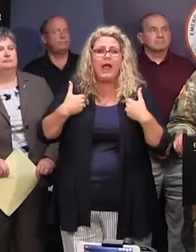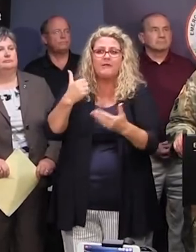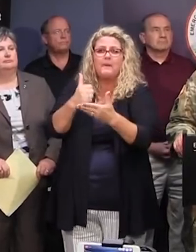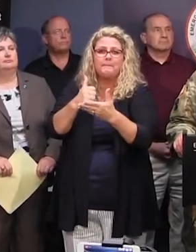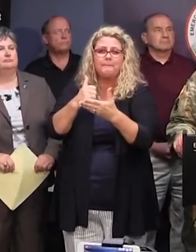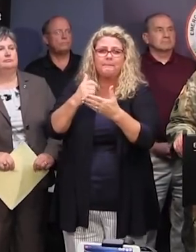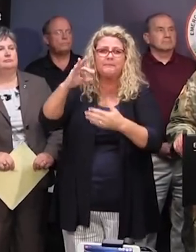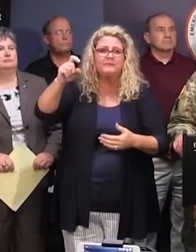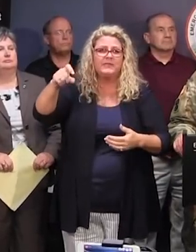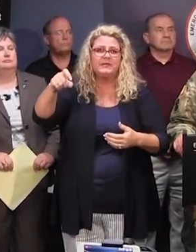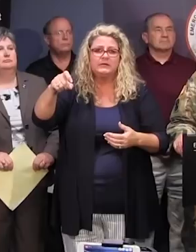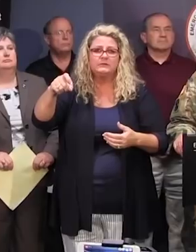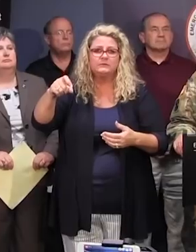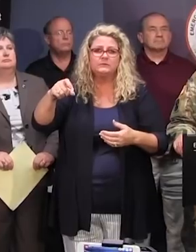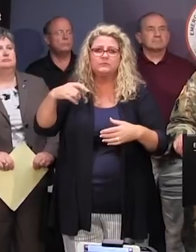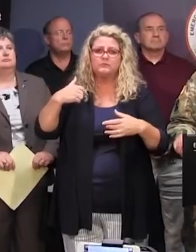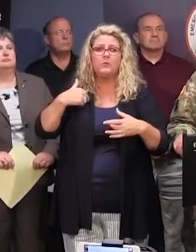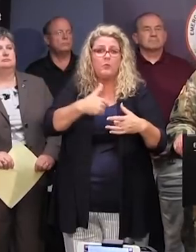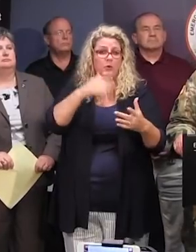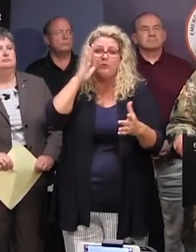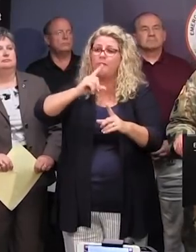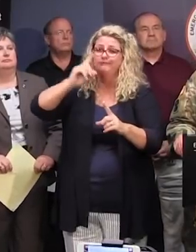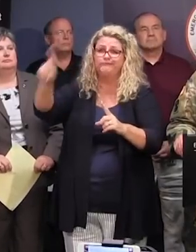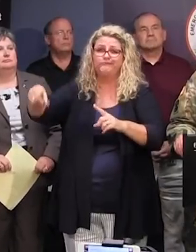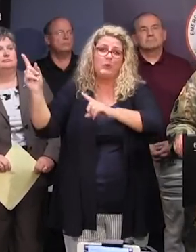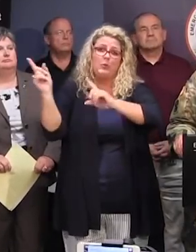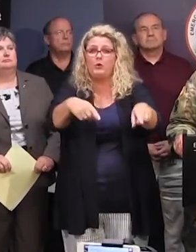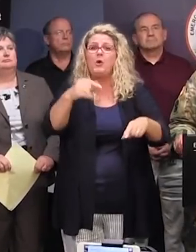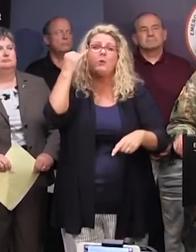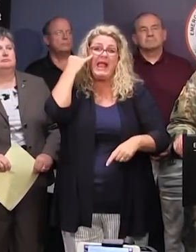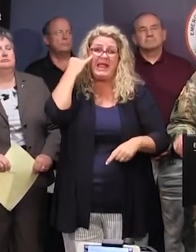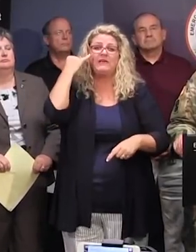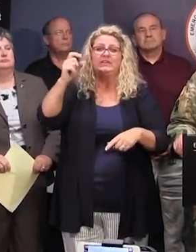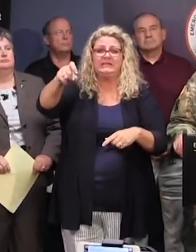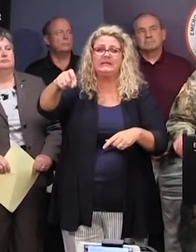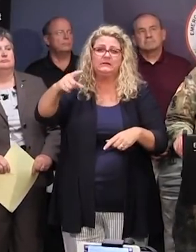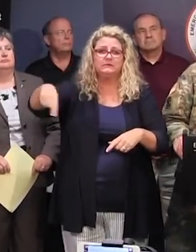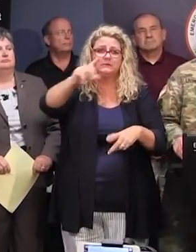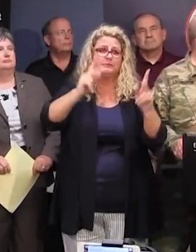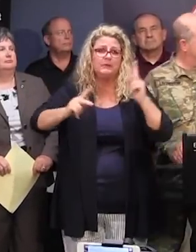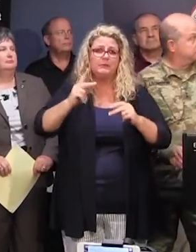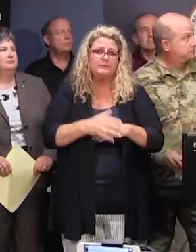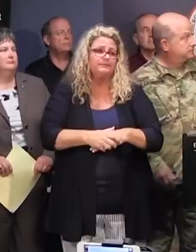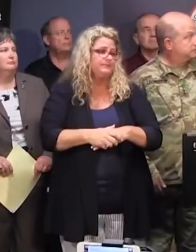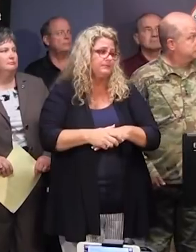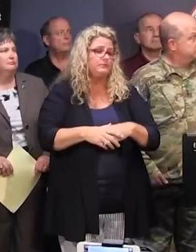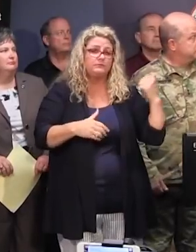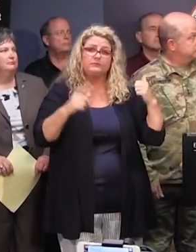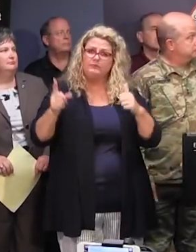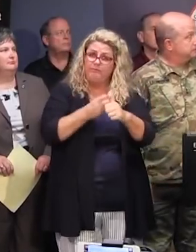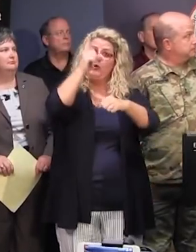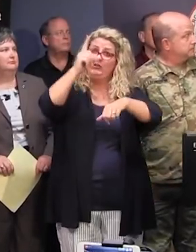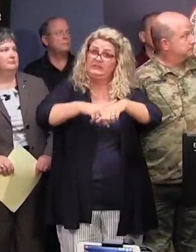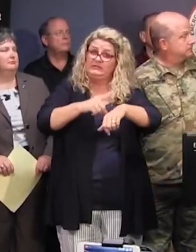and we'll be prepared to deploy them to support the citizens of South Carolina. One question. General, is this the first